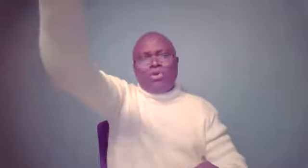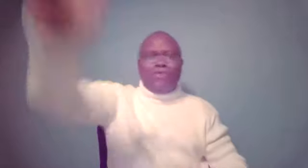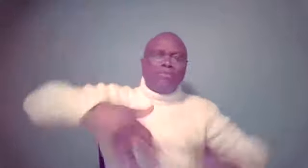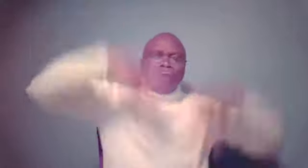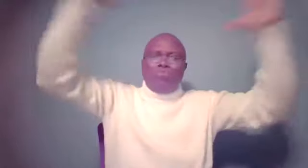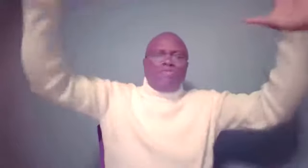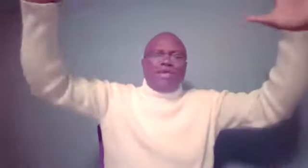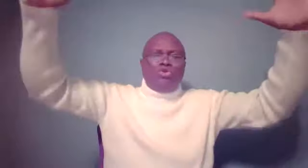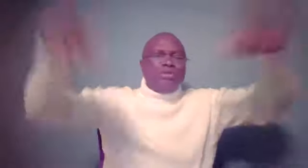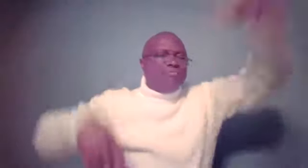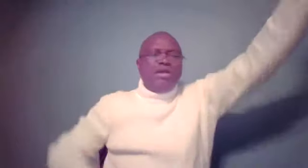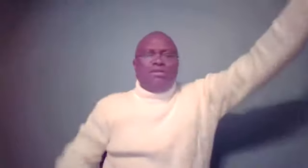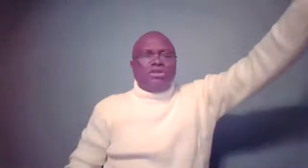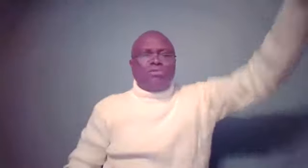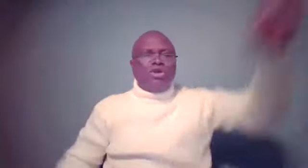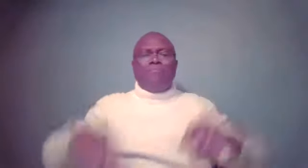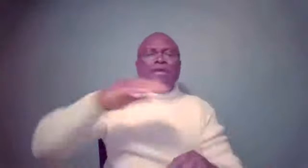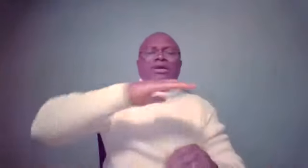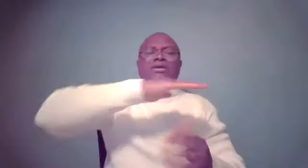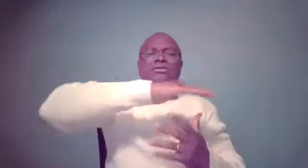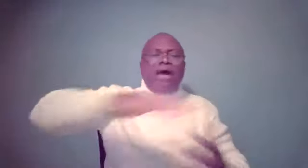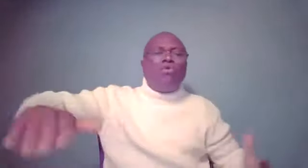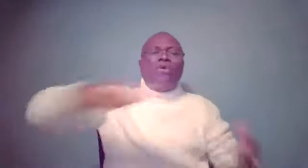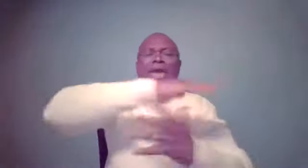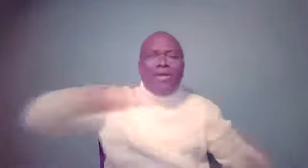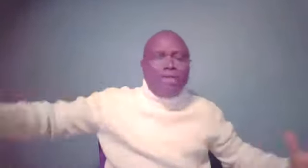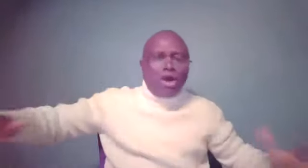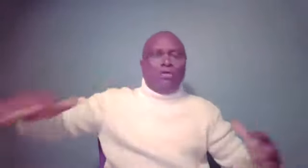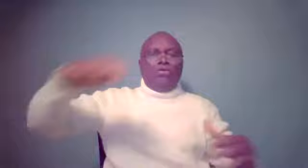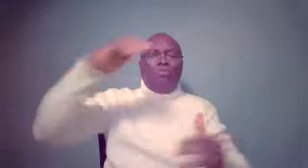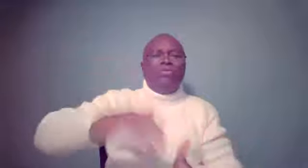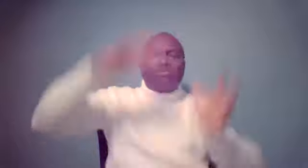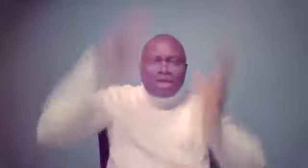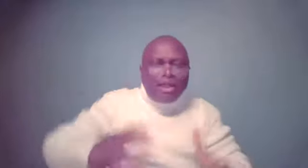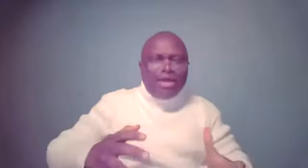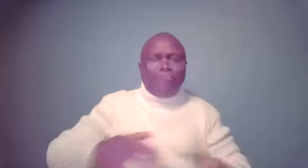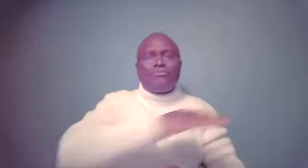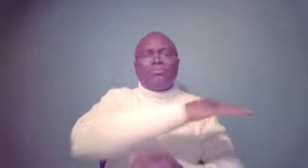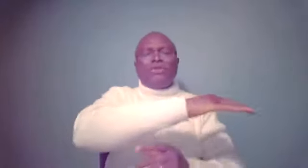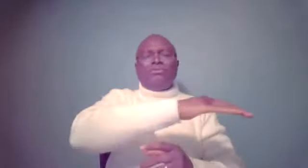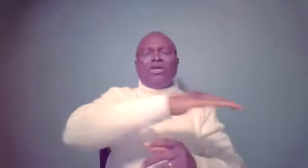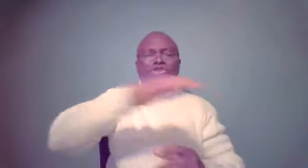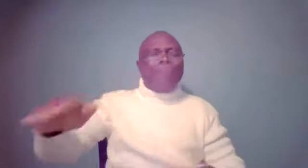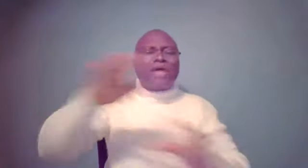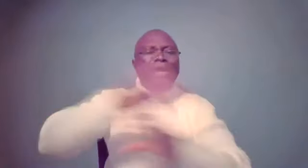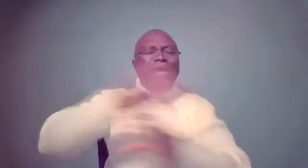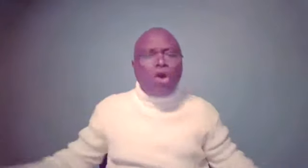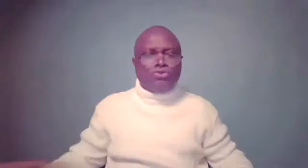over, whatever they do with him, that's up to him. But that will end it all. When we sell him, the chapter is closed.